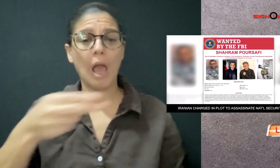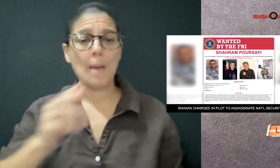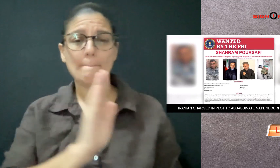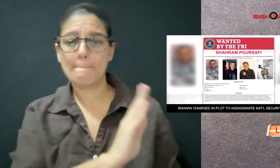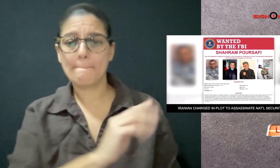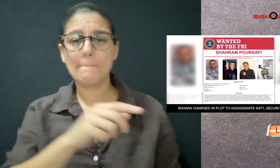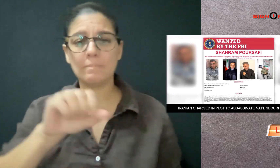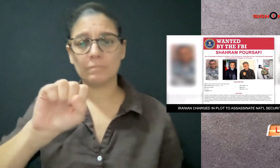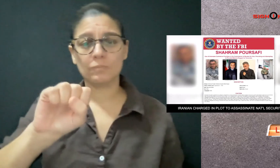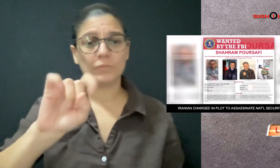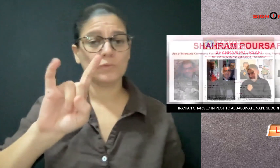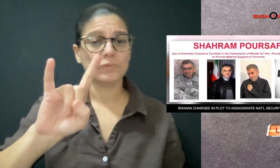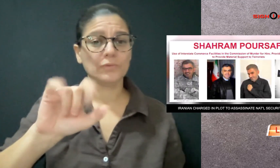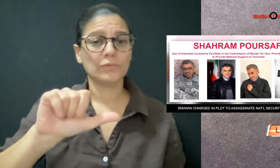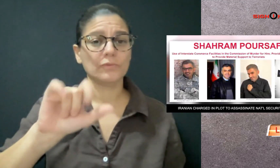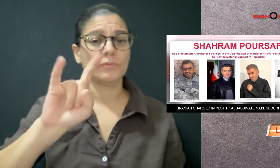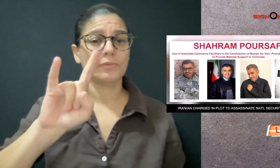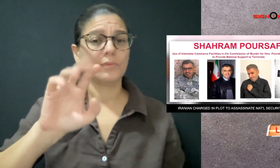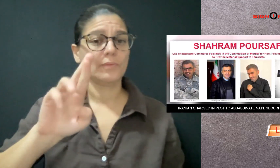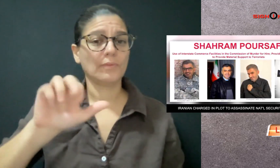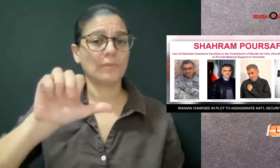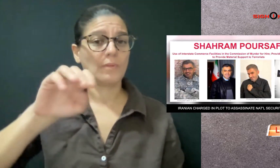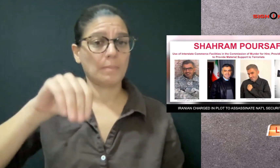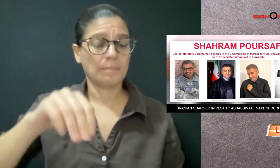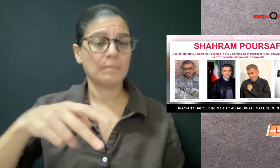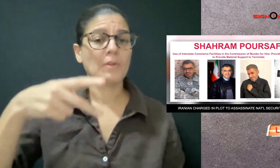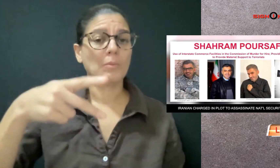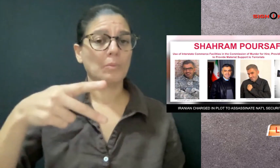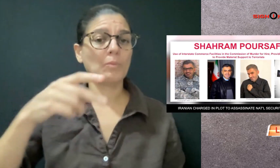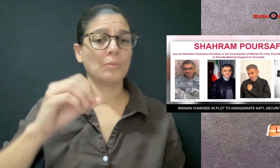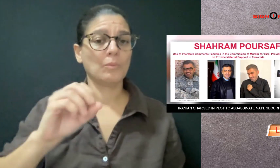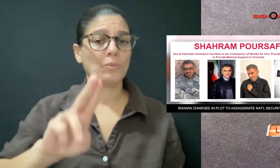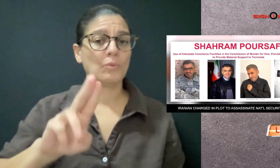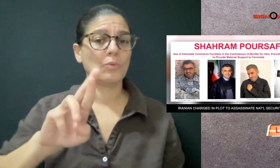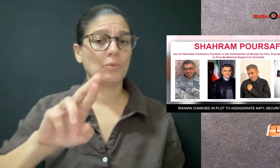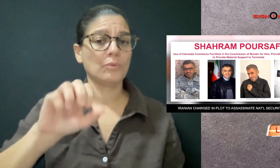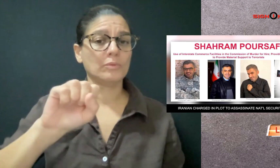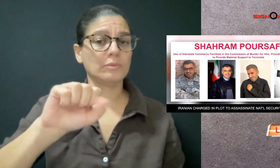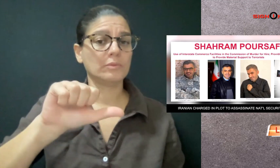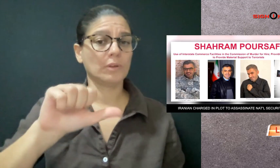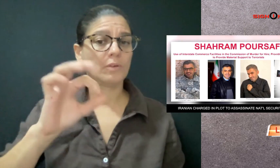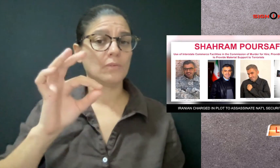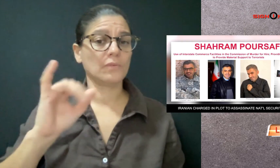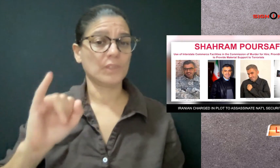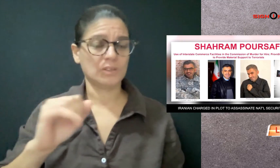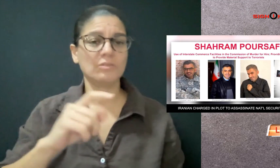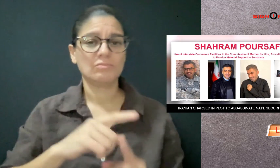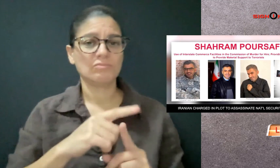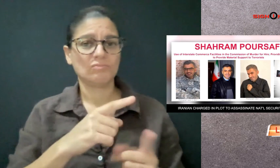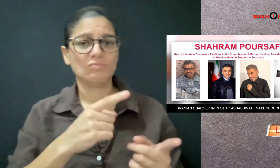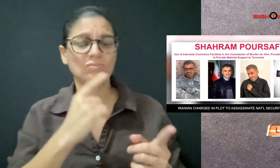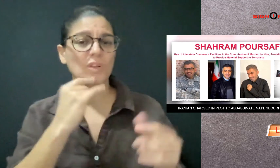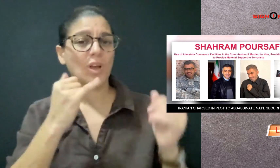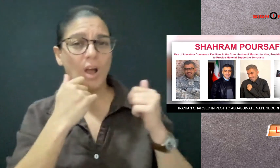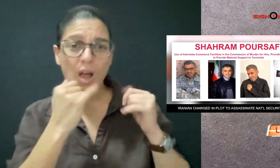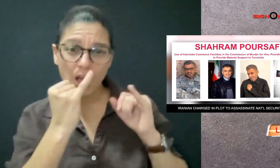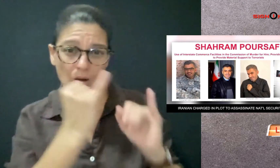According to the Justice Department, 45-year-old Iranian man named Shahram